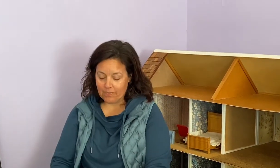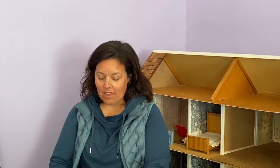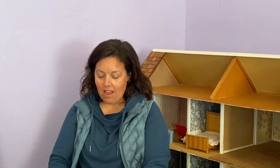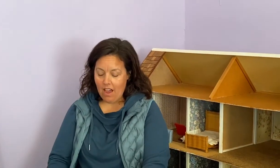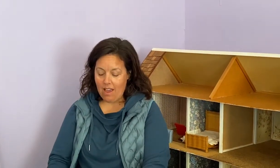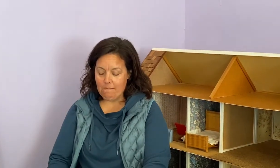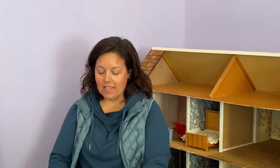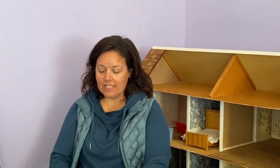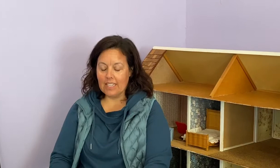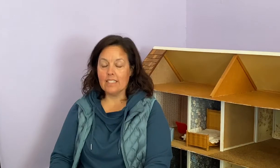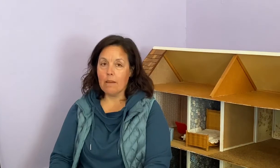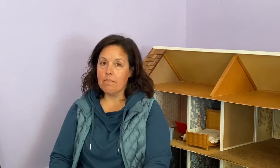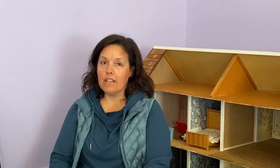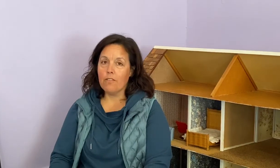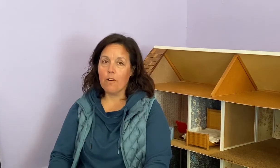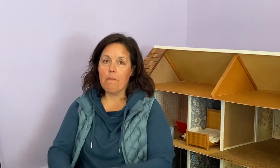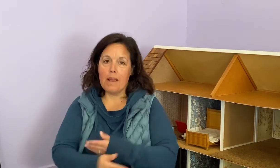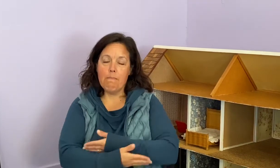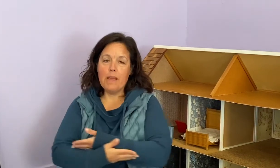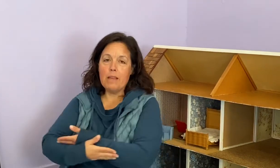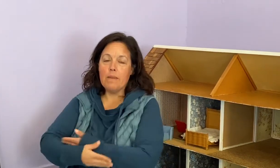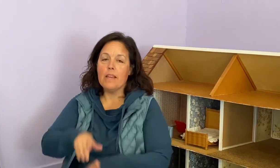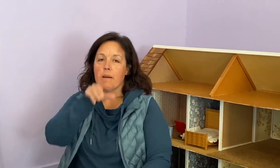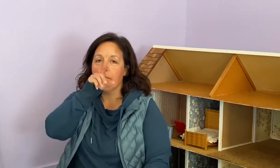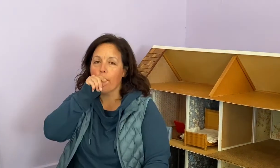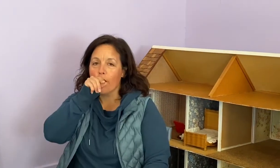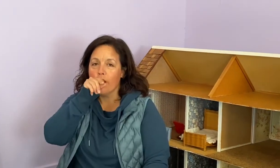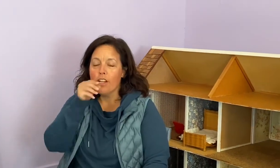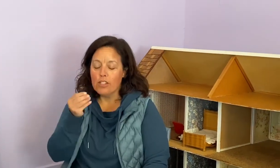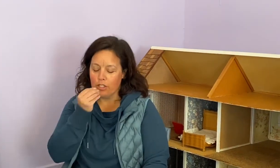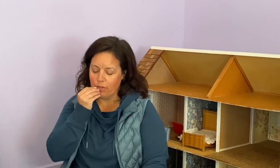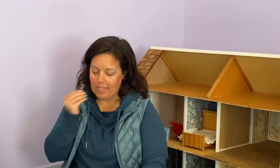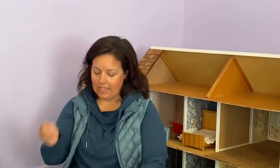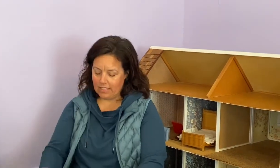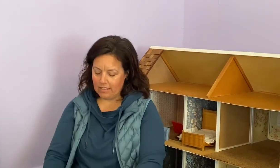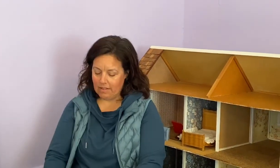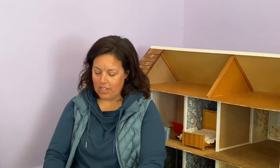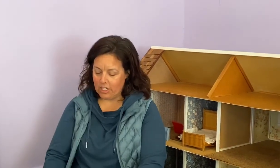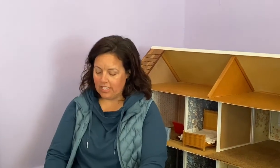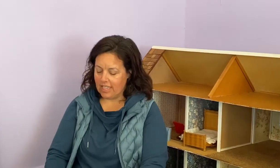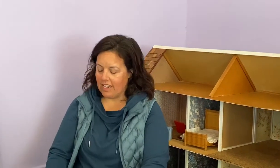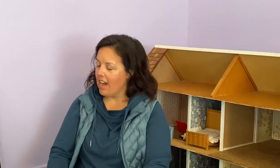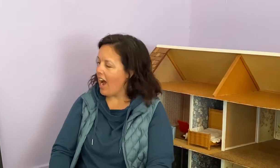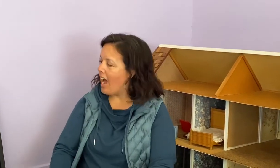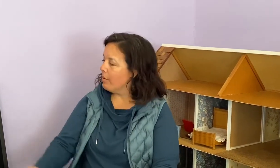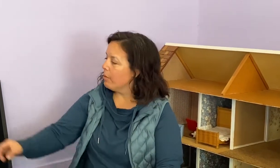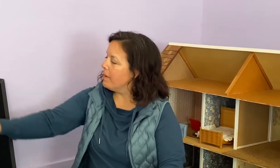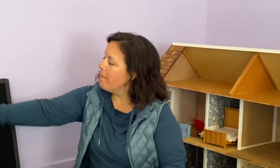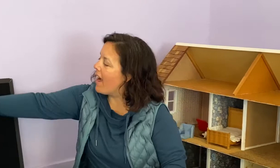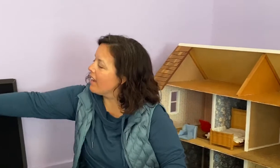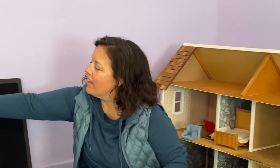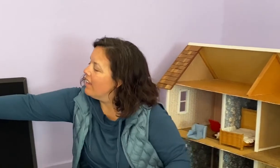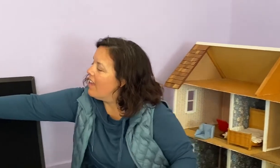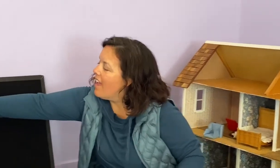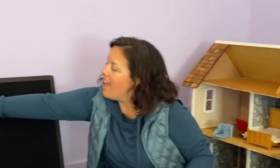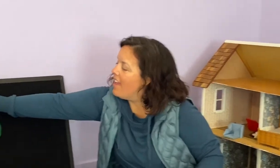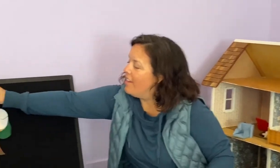I must get something for my baby bird to eat. She said, I will be back. And